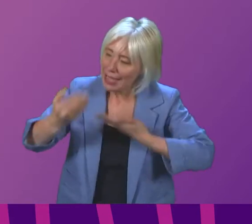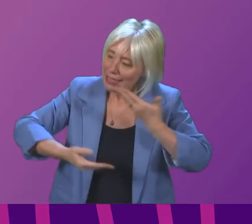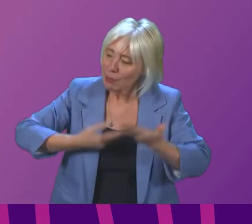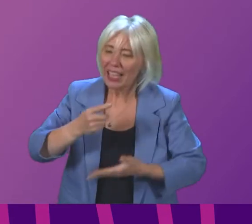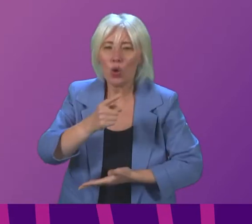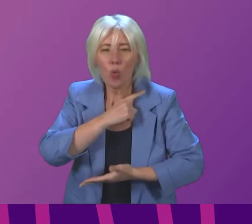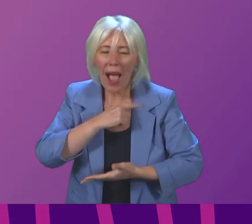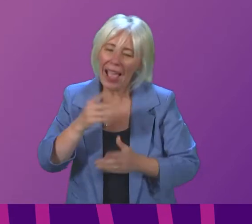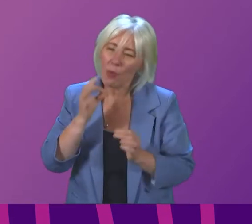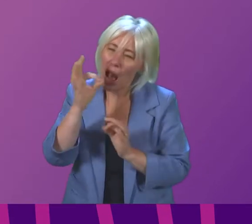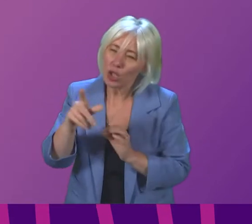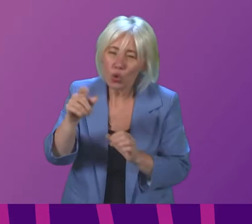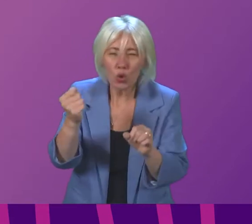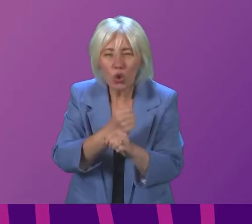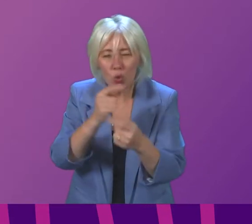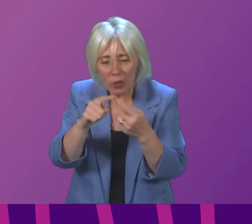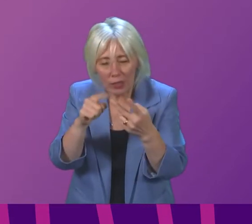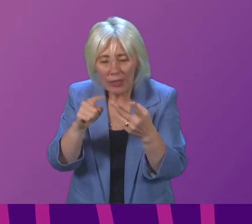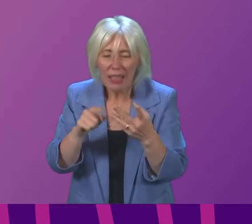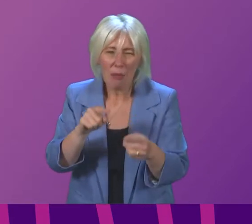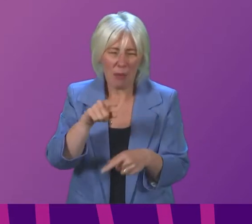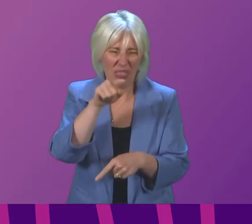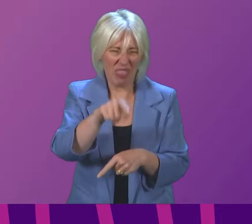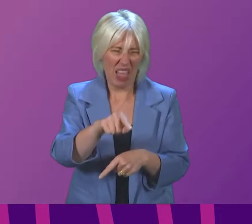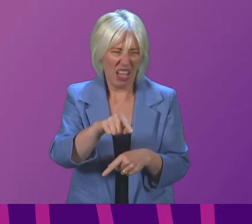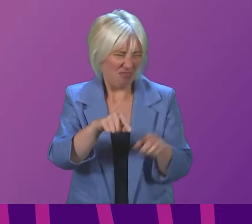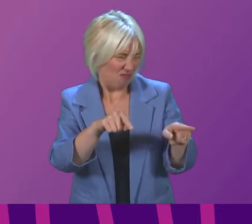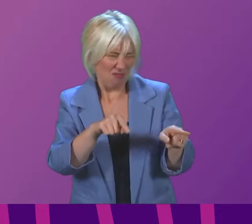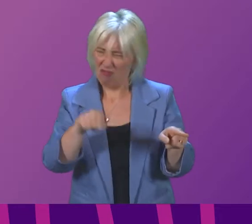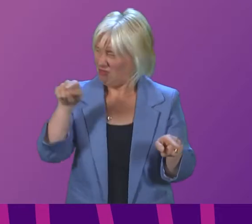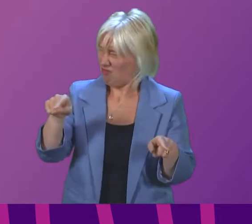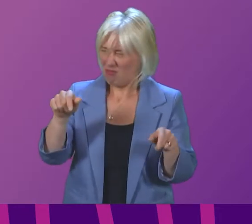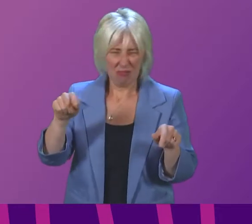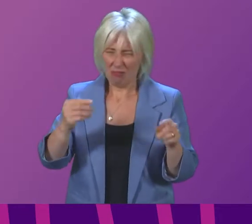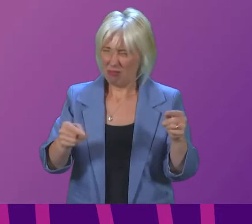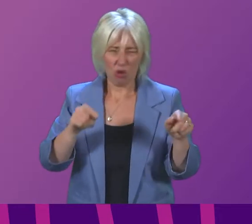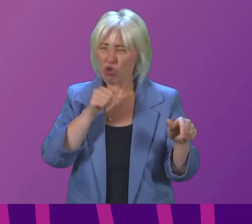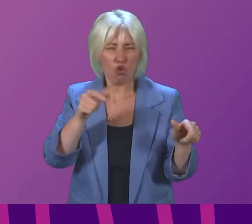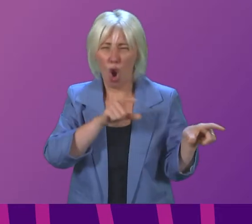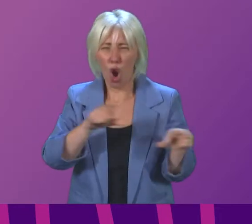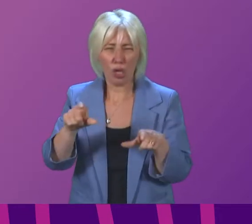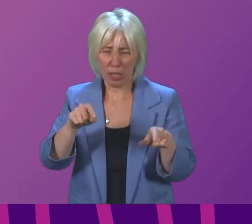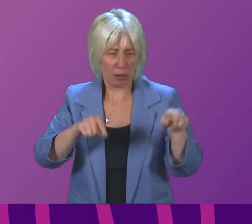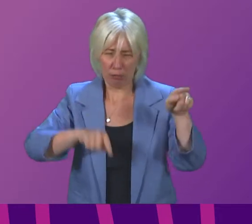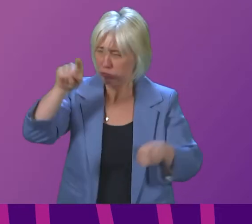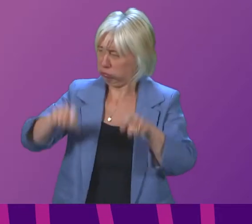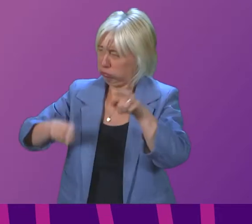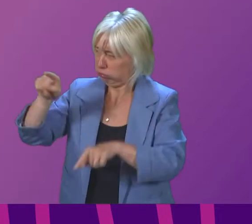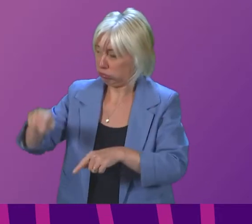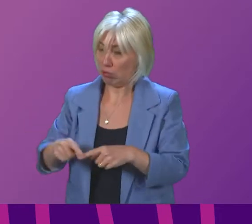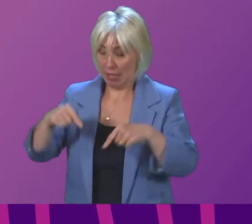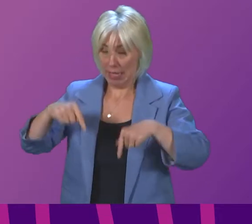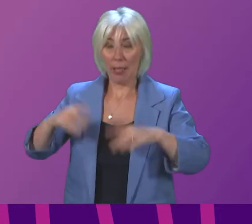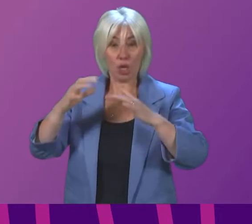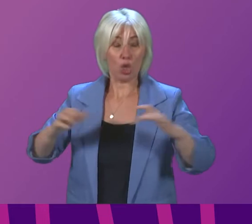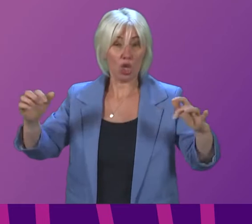asked to do certain things and why one thing might look a bit inconsistent to another we are political opponents across this